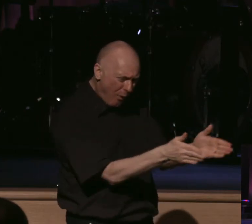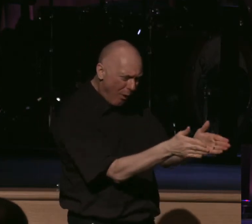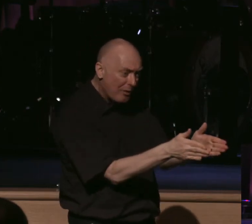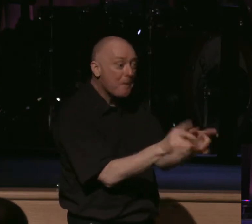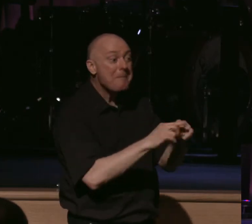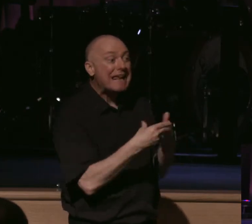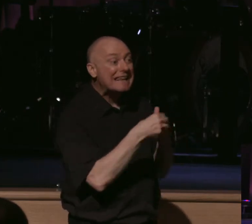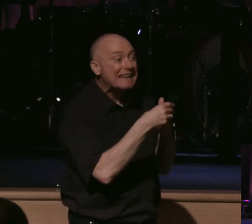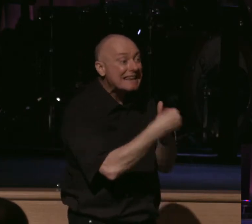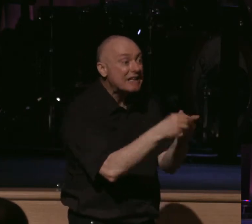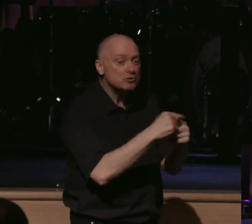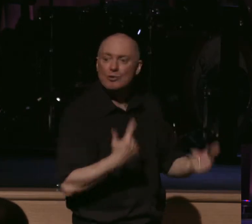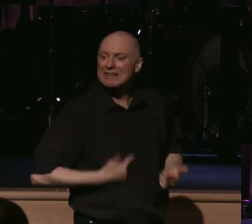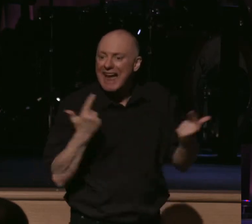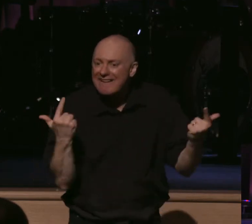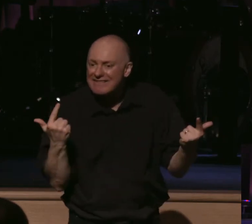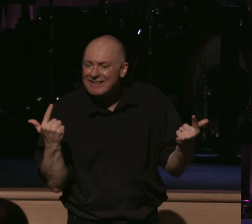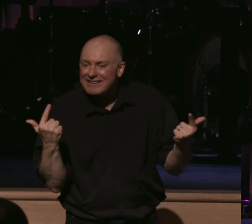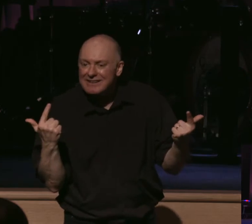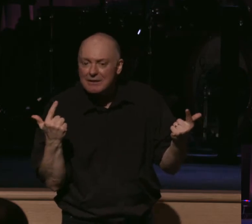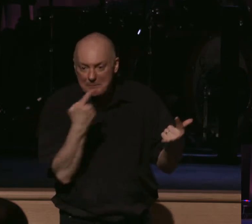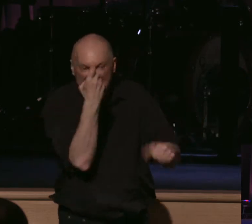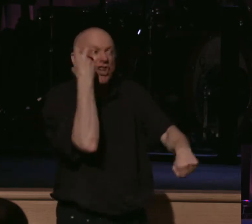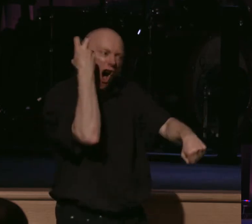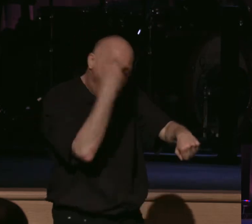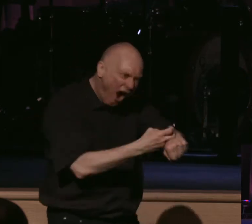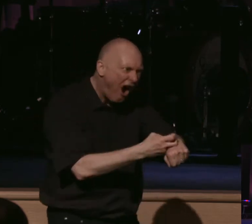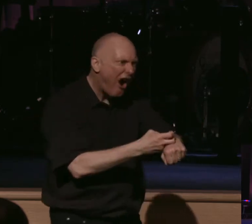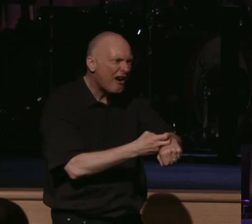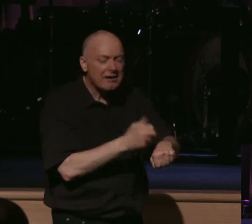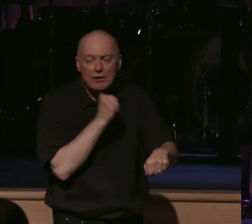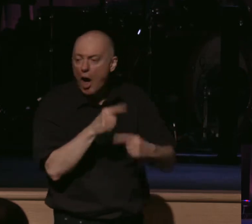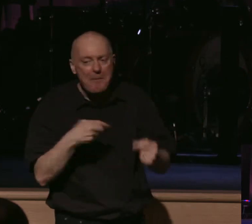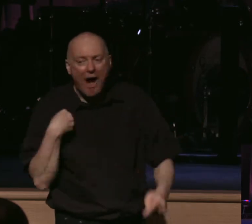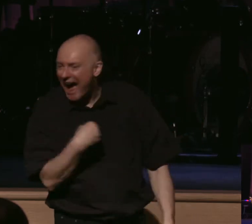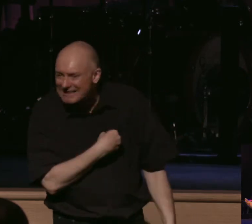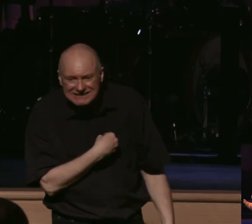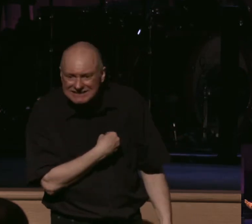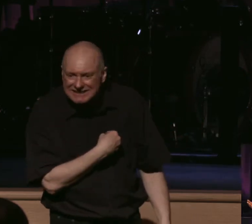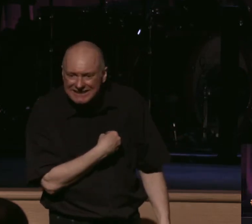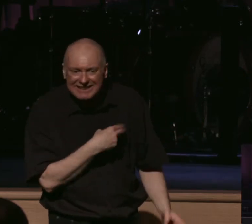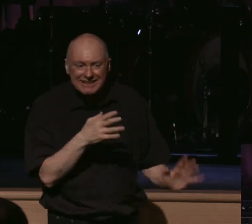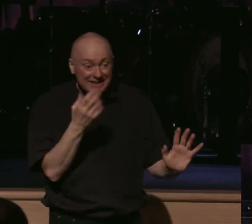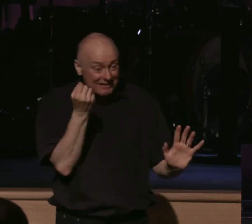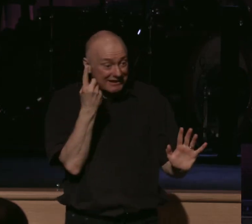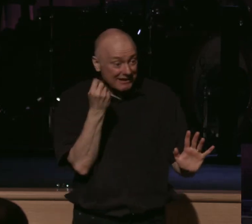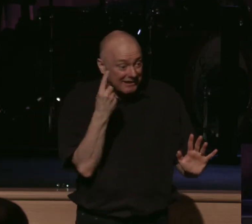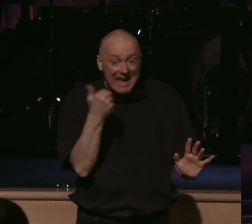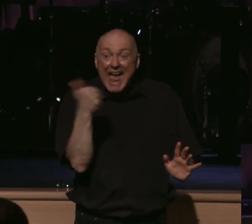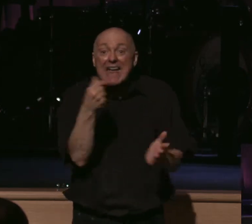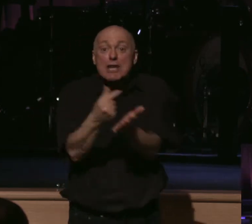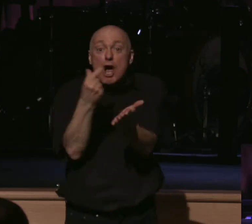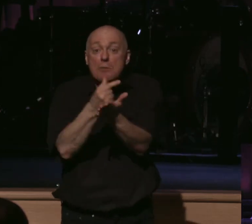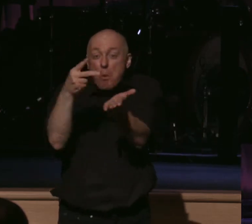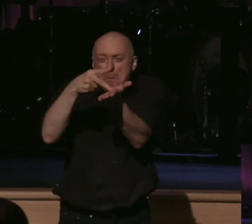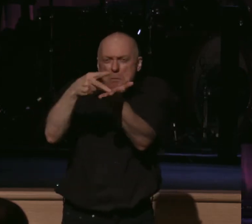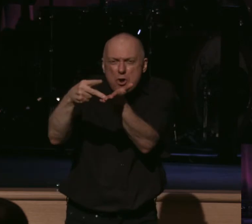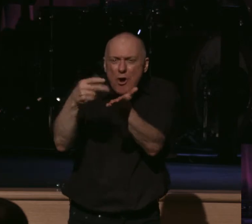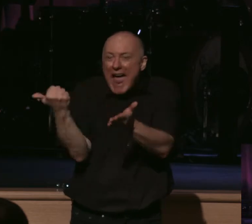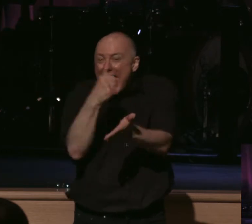leads to life. Few find it. Because it is hard. Because it's not about us. But you see, any gospel that is pure and any gospel